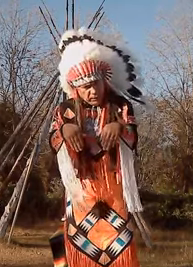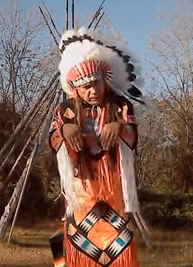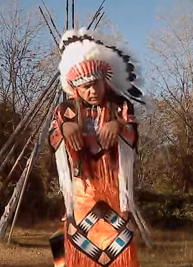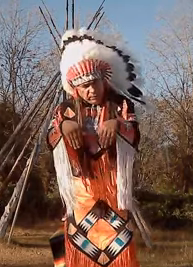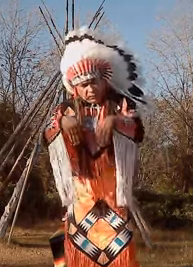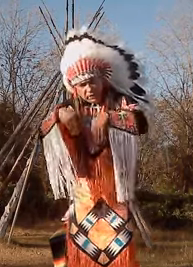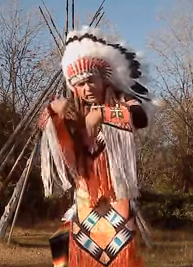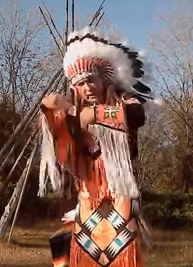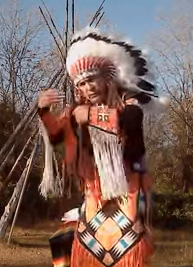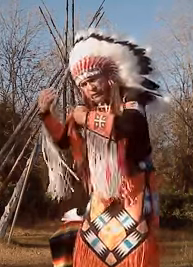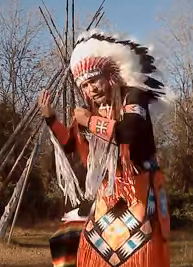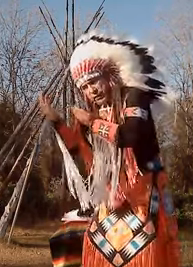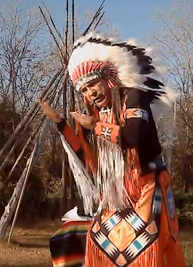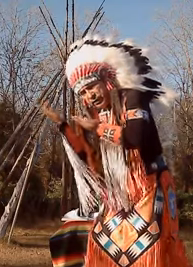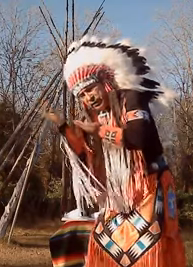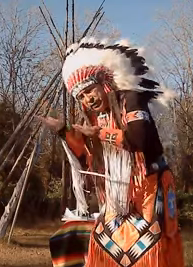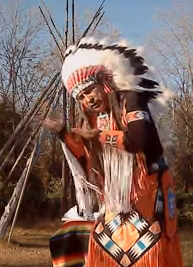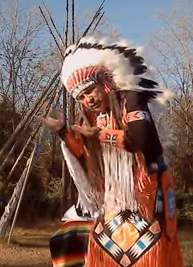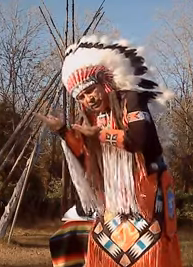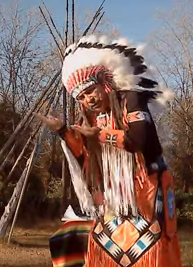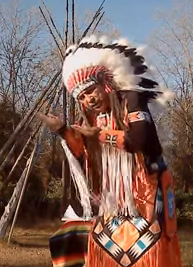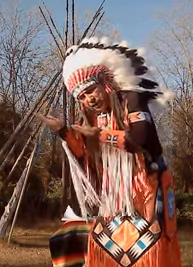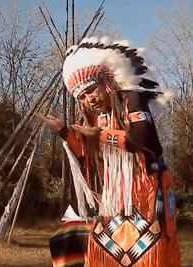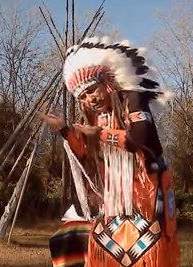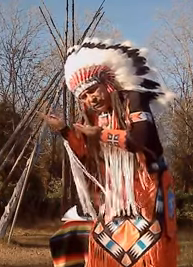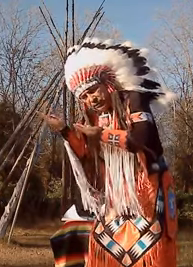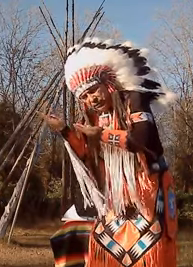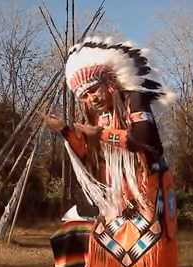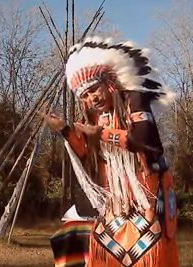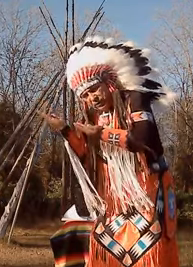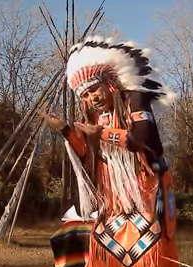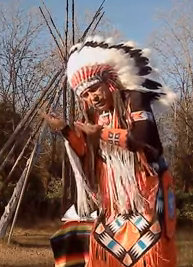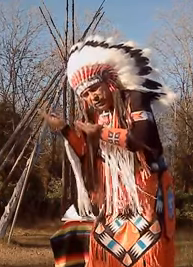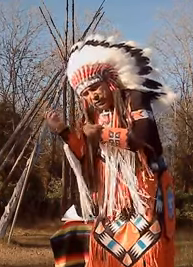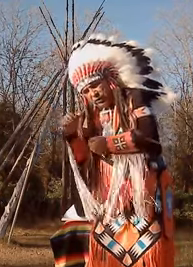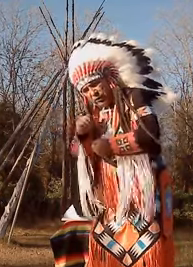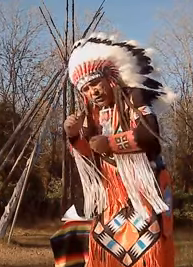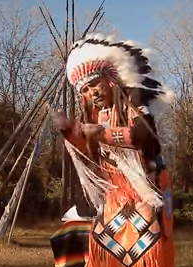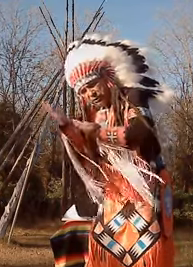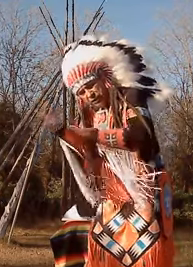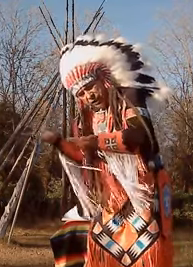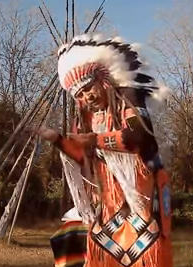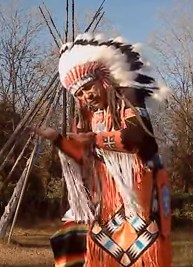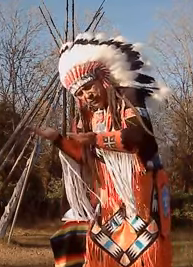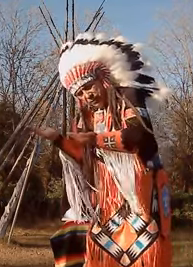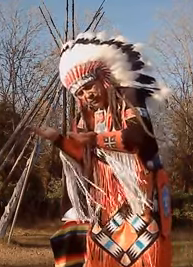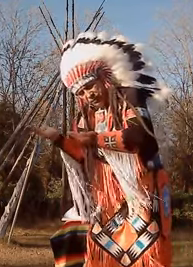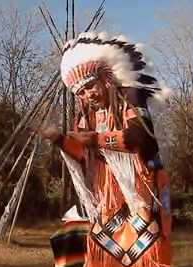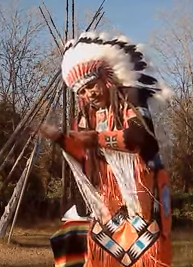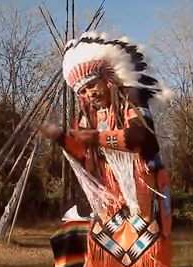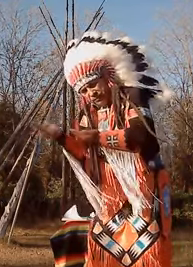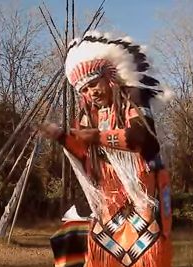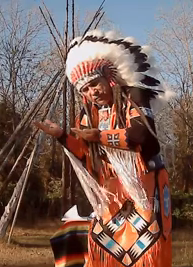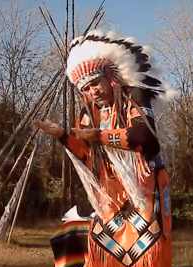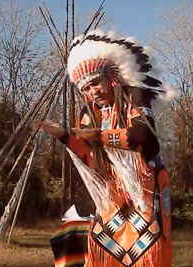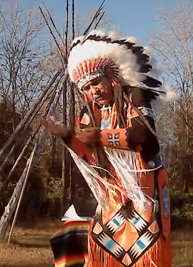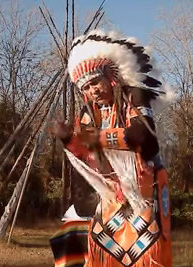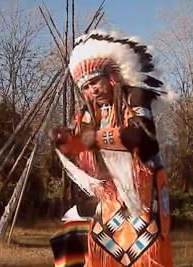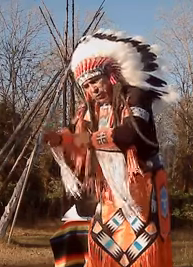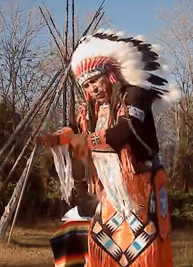For sleep, I was sleepy. Or I was asleep. You might want to